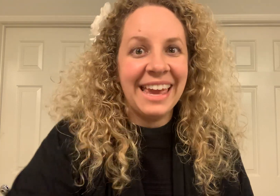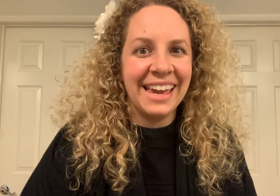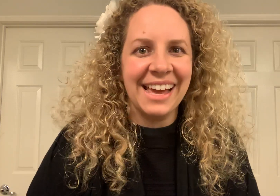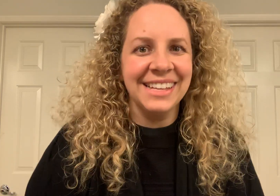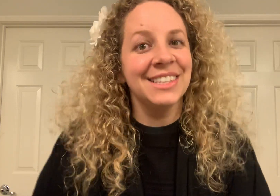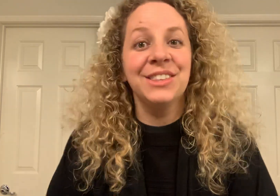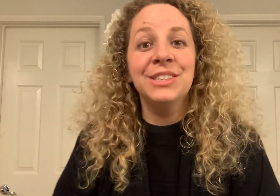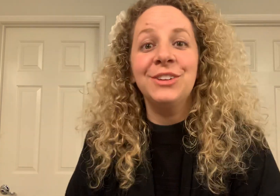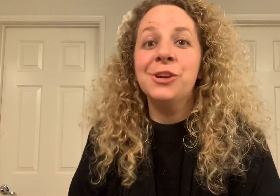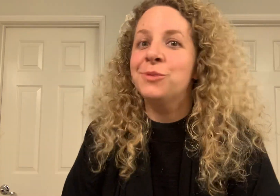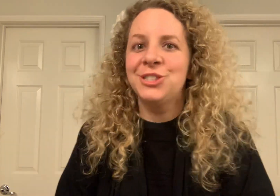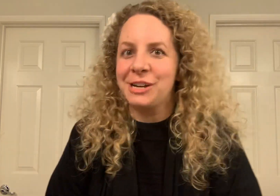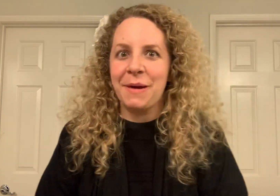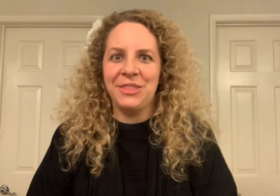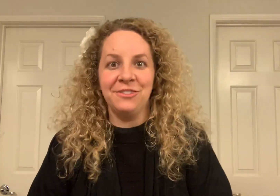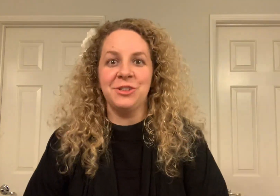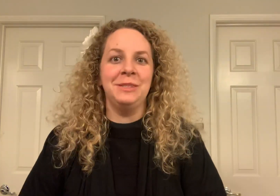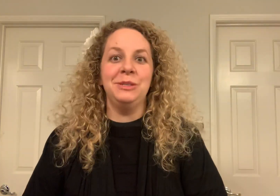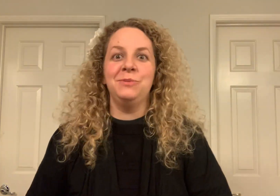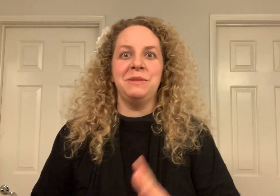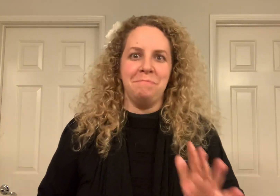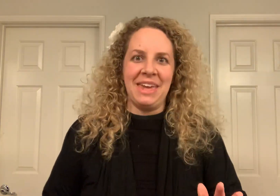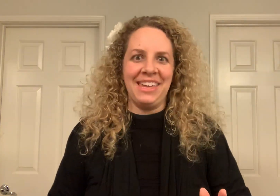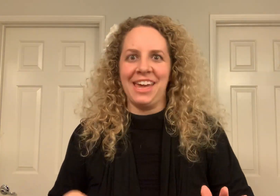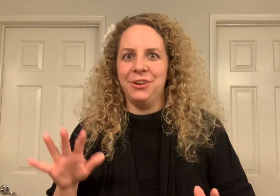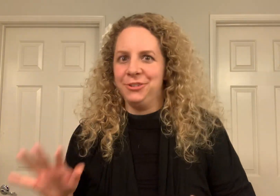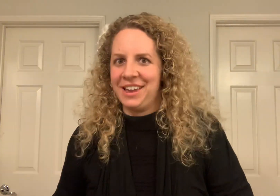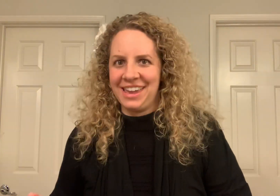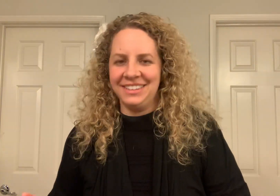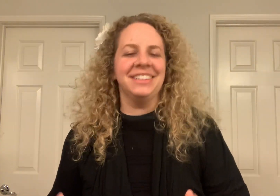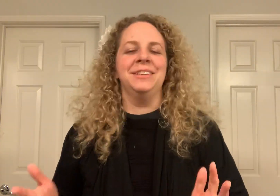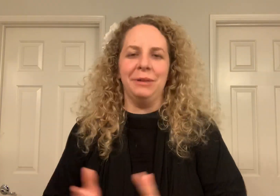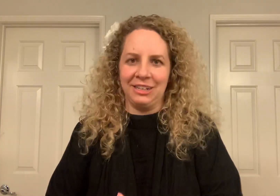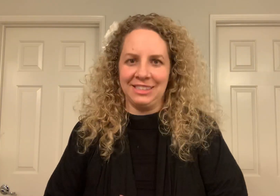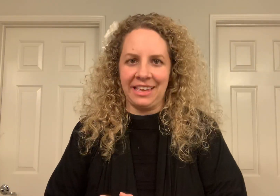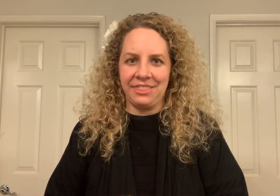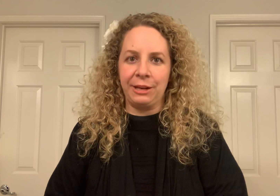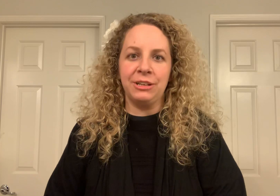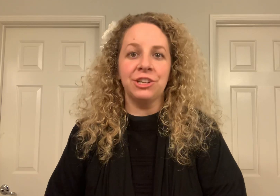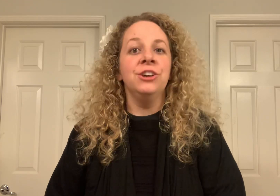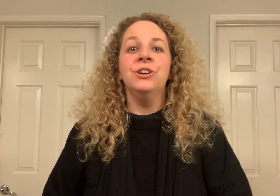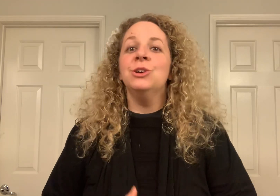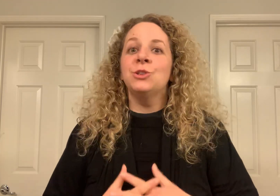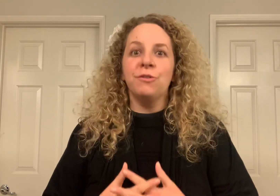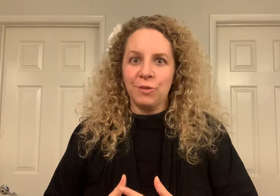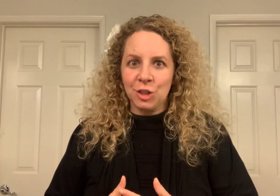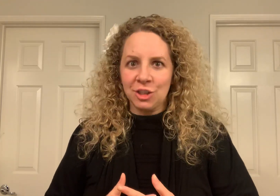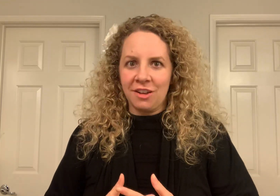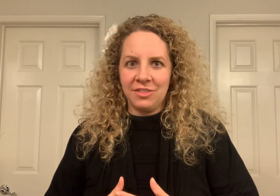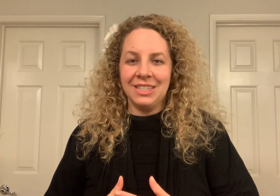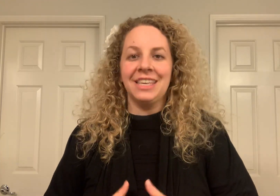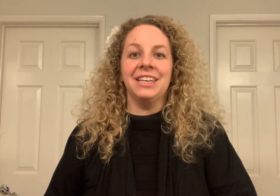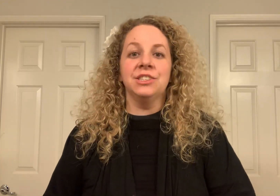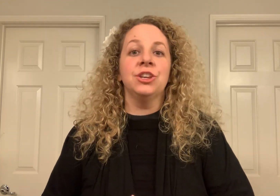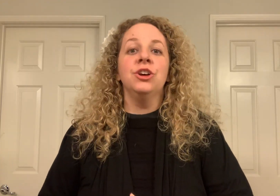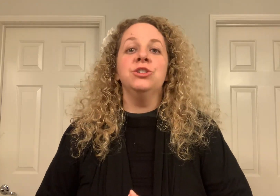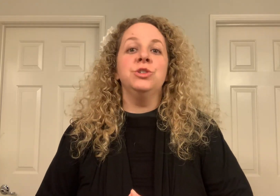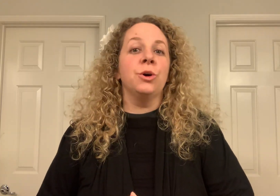Hey guys, in this video we'll talk about the difference between make and create in American Sign Language. So first off, the signs. So